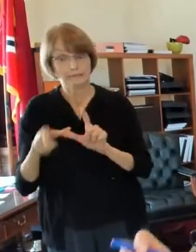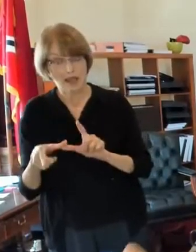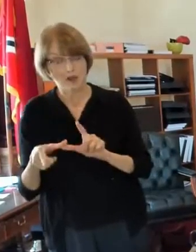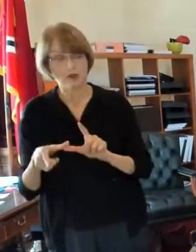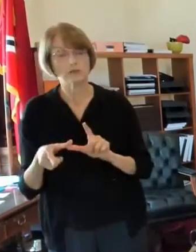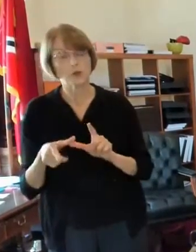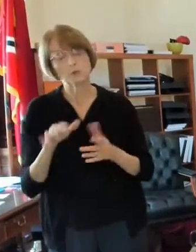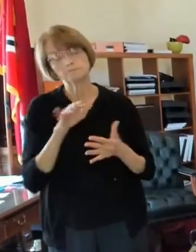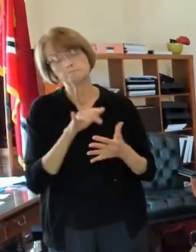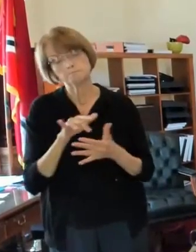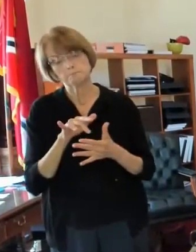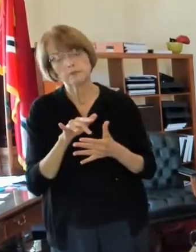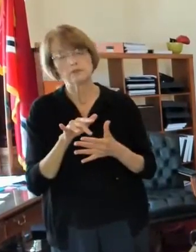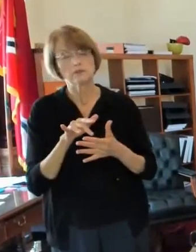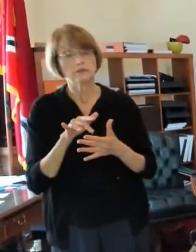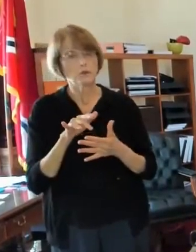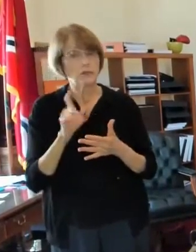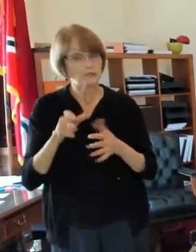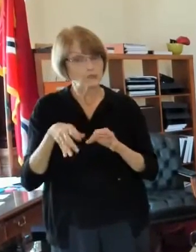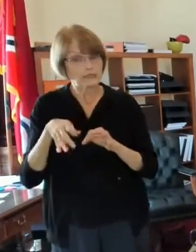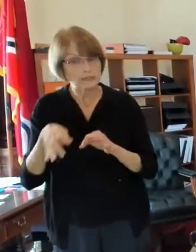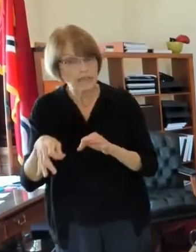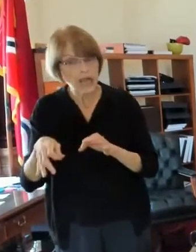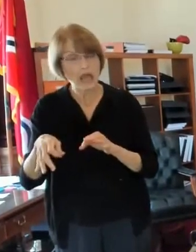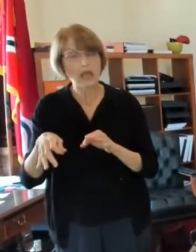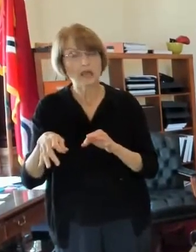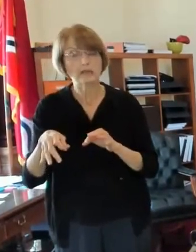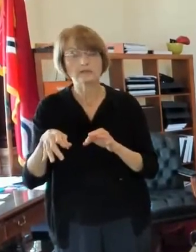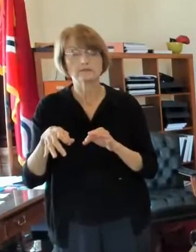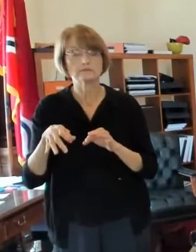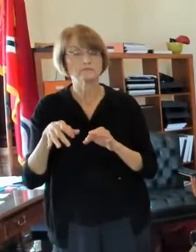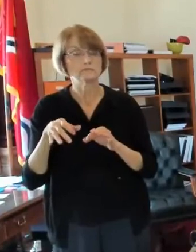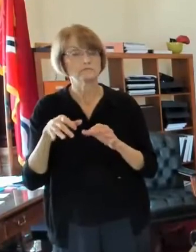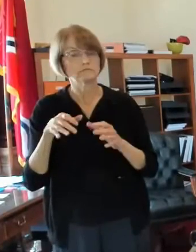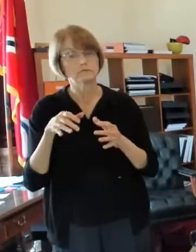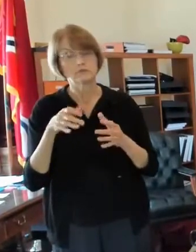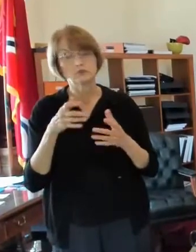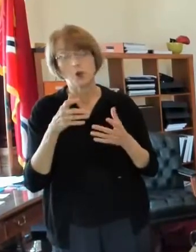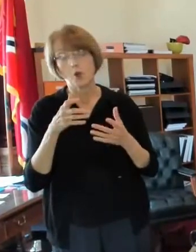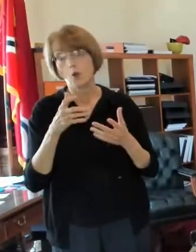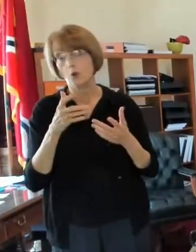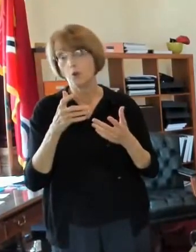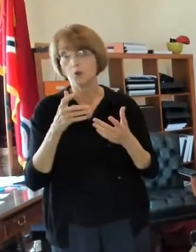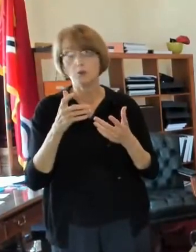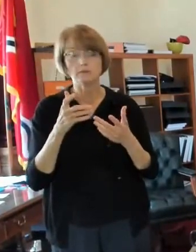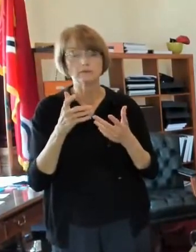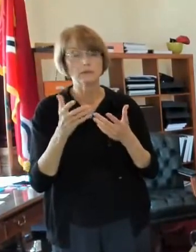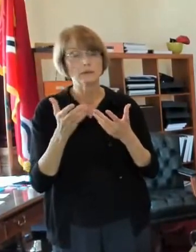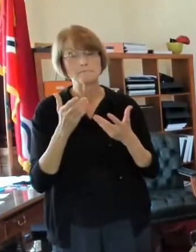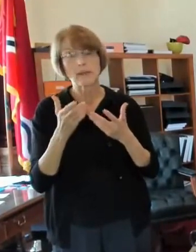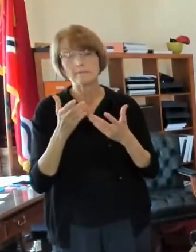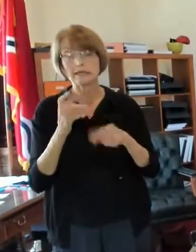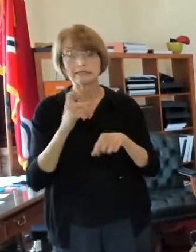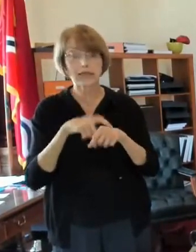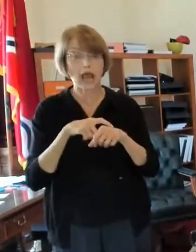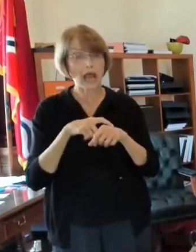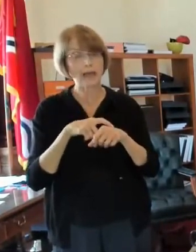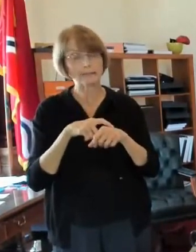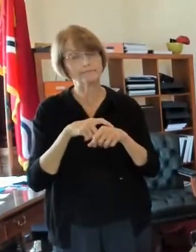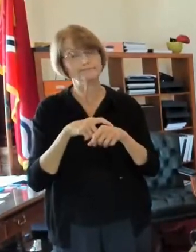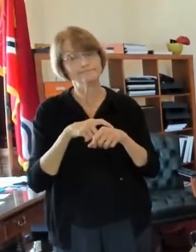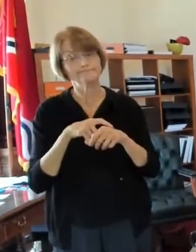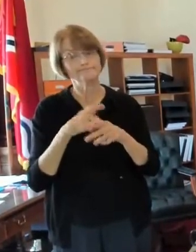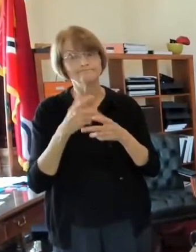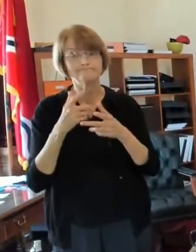this 11 p.m closing time or whether we feel that we can maybe tick it up a little bit and you know i've heard